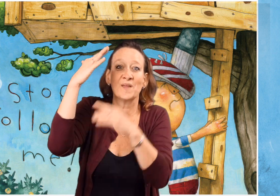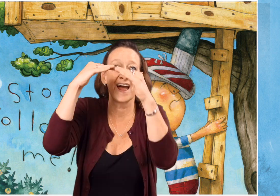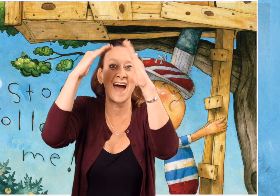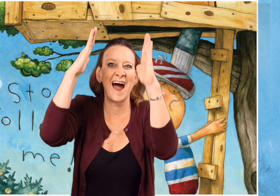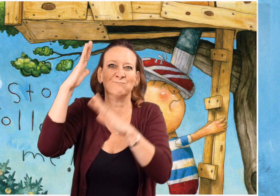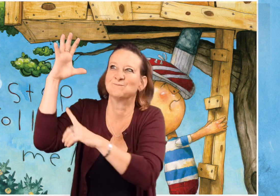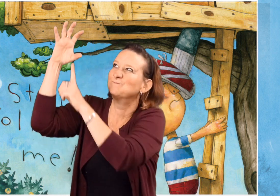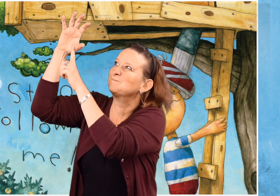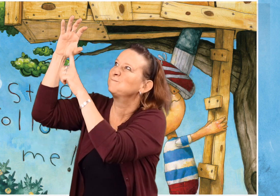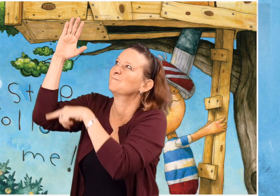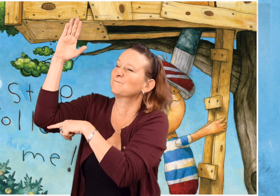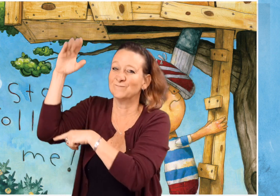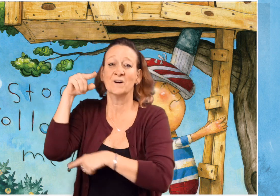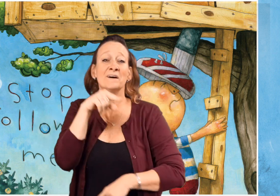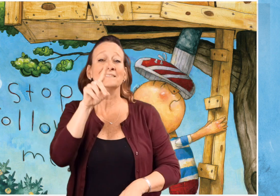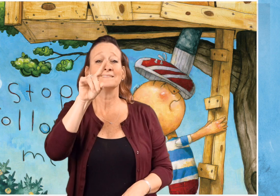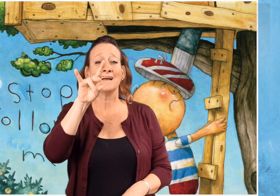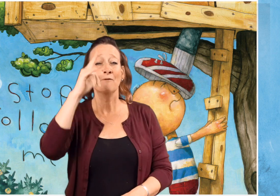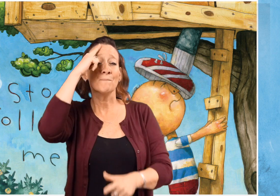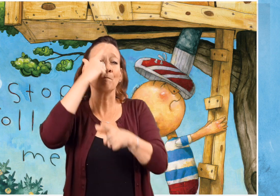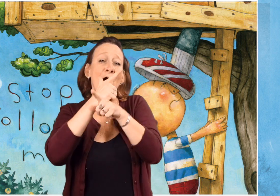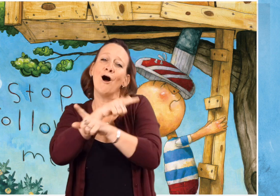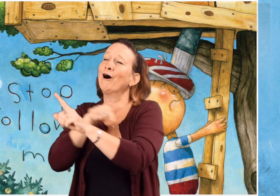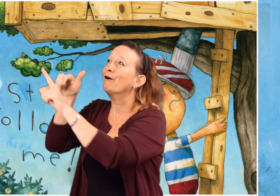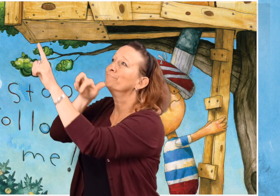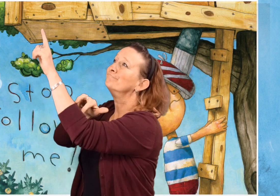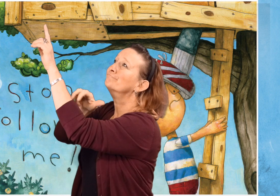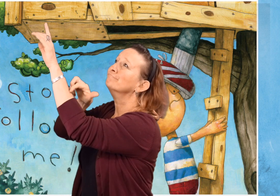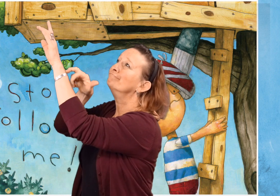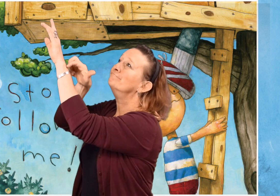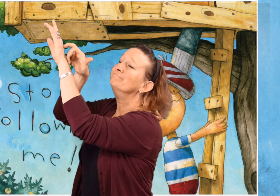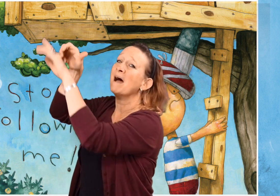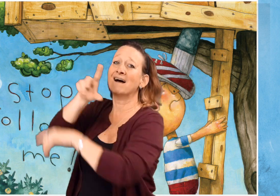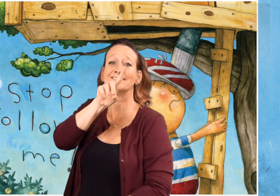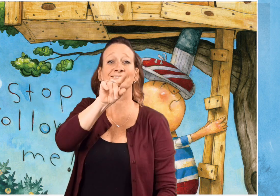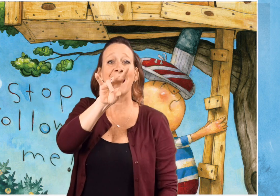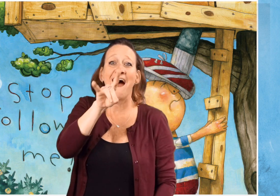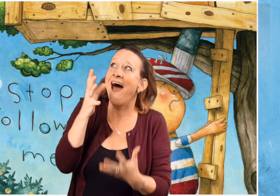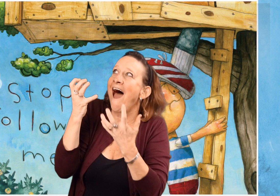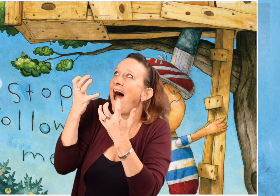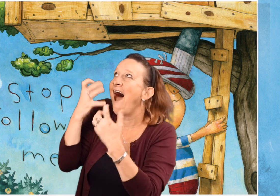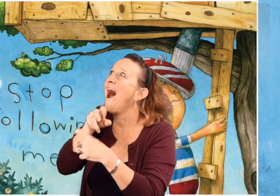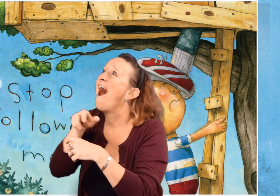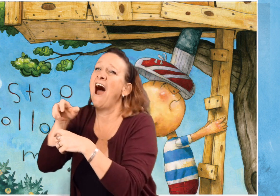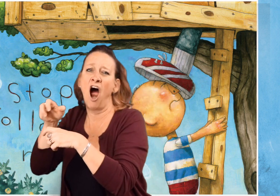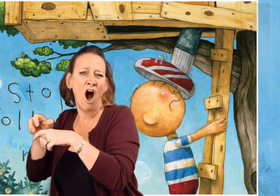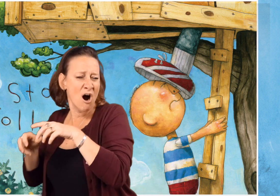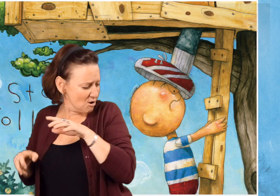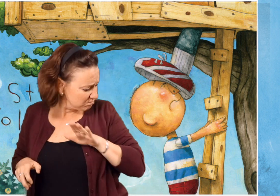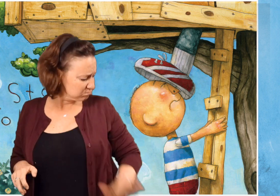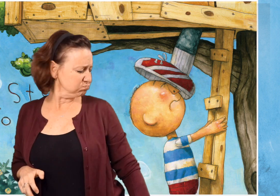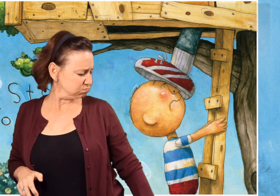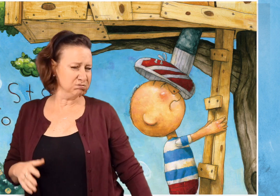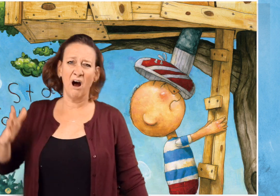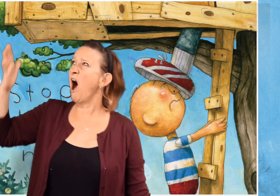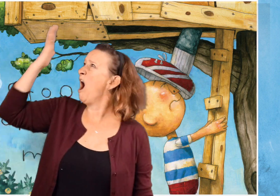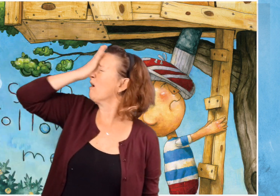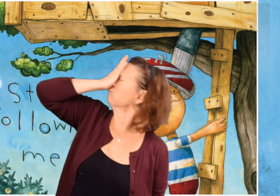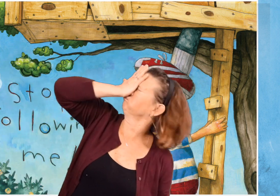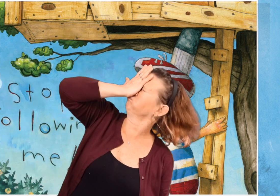David's brother climbs up the ladder into the treehouse and David follows. His brother sticks out his foot to keep